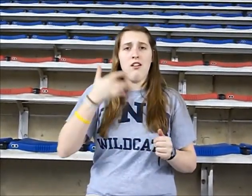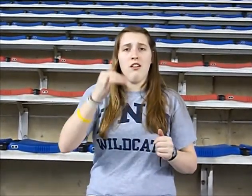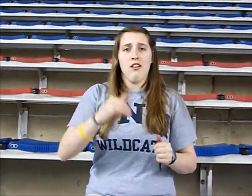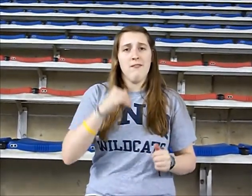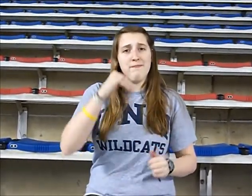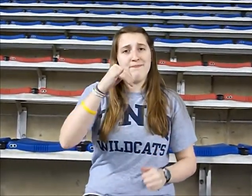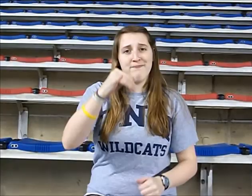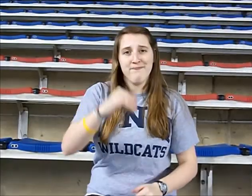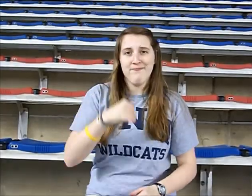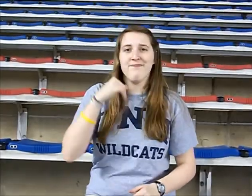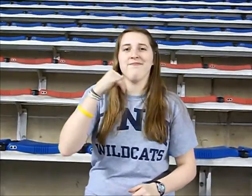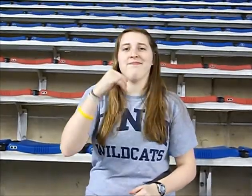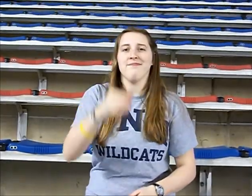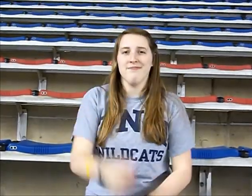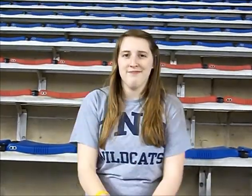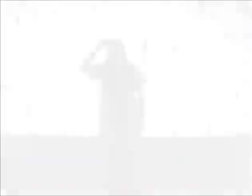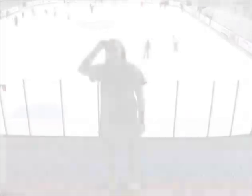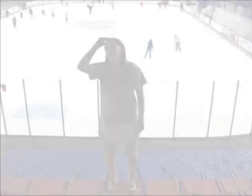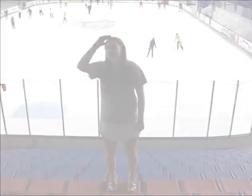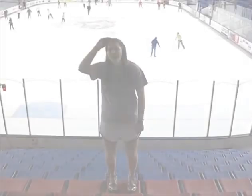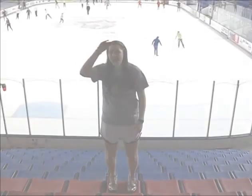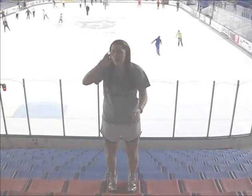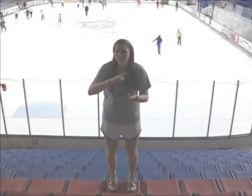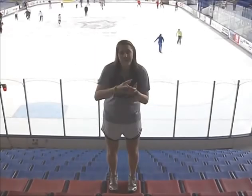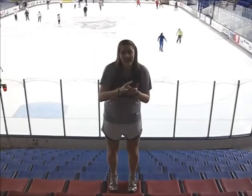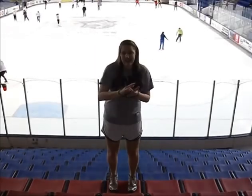if you're feeling the same way too Promise,